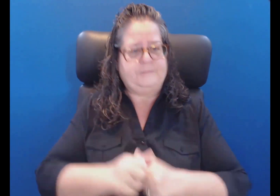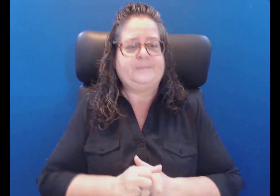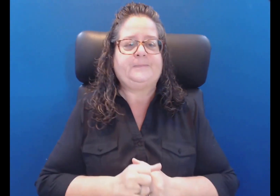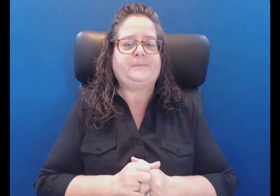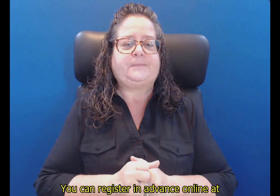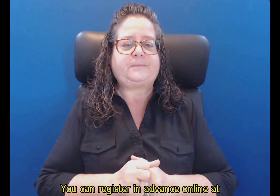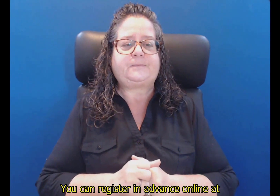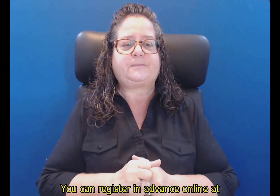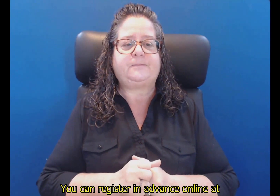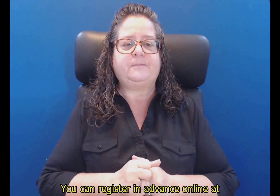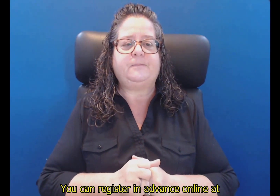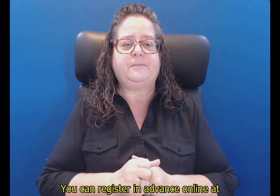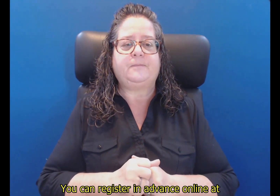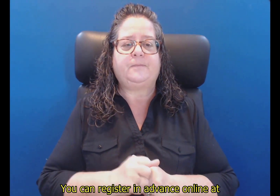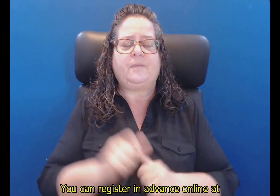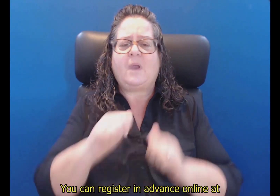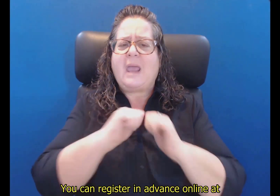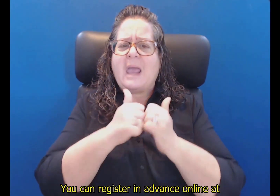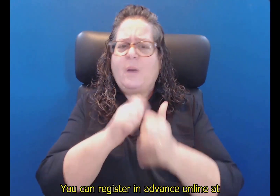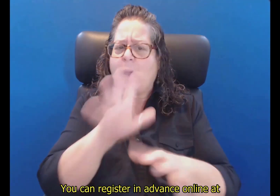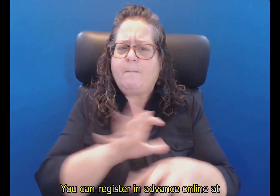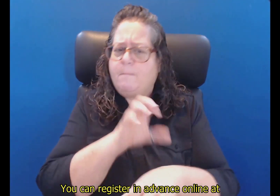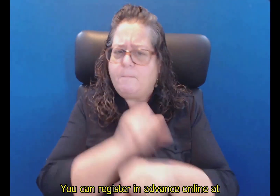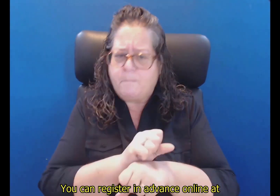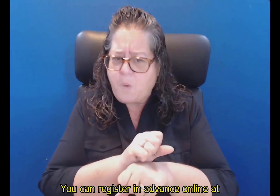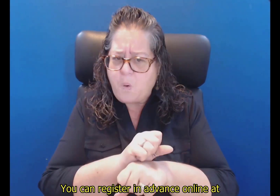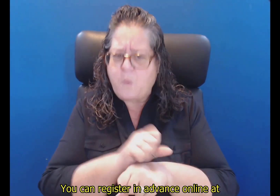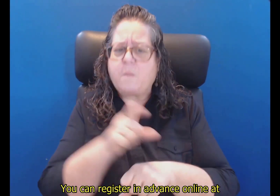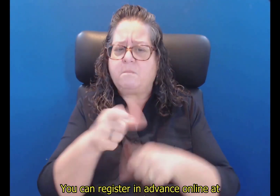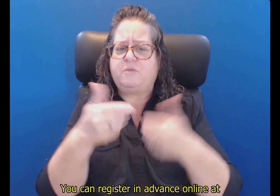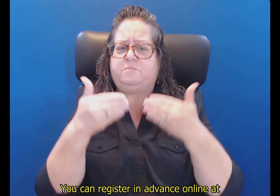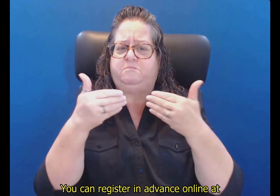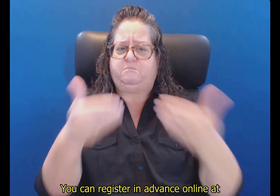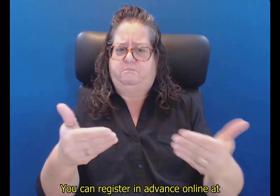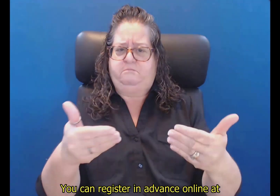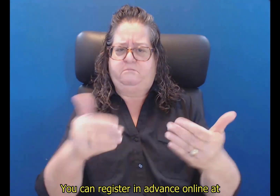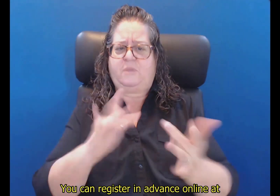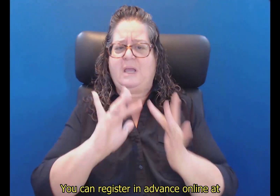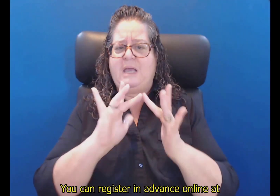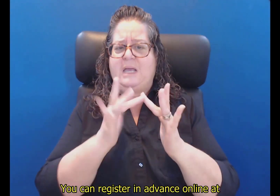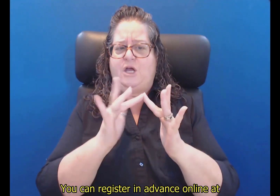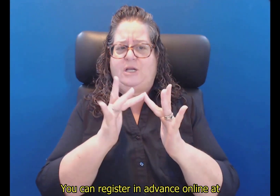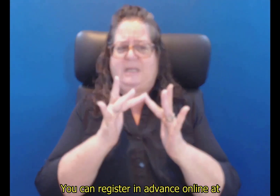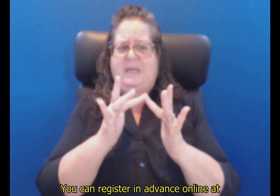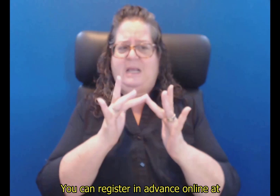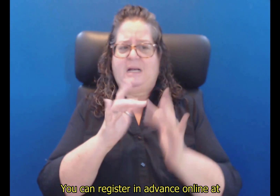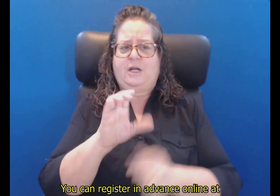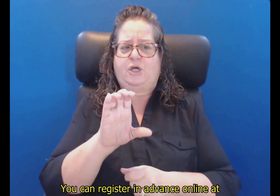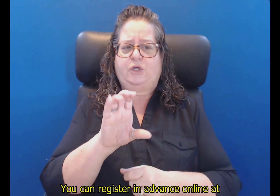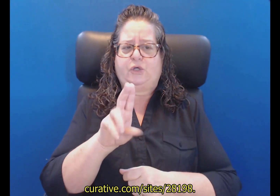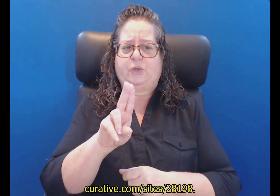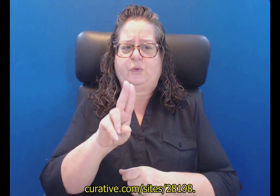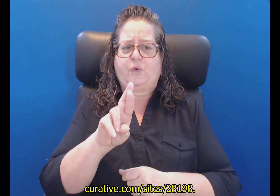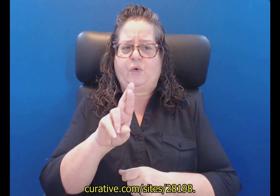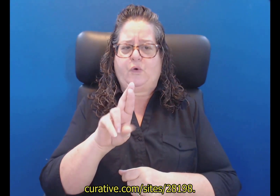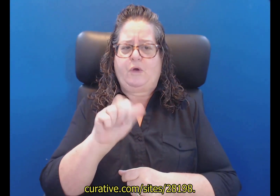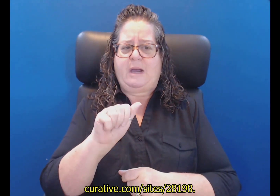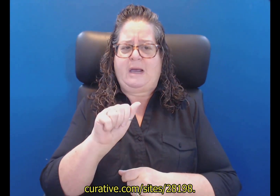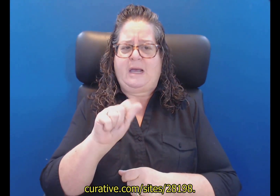You can register in advance online at curative.com slash